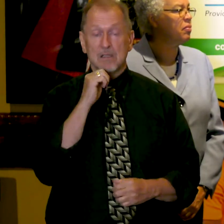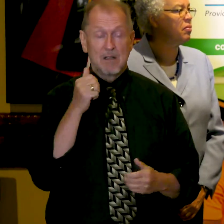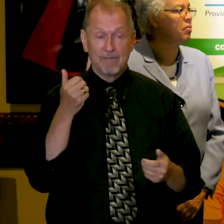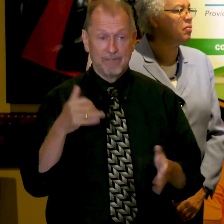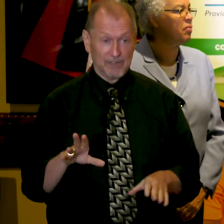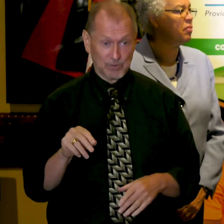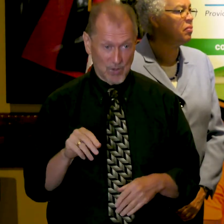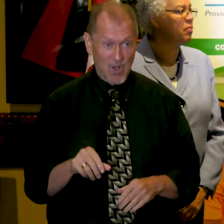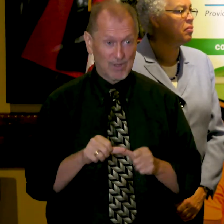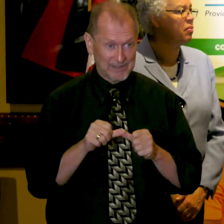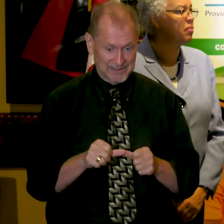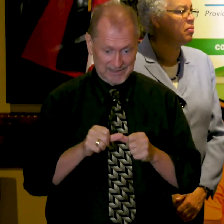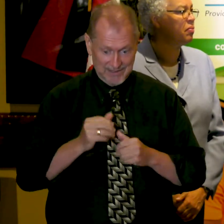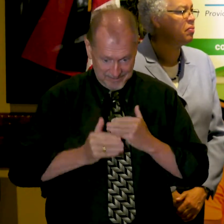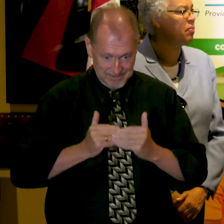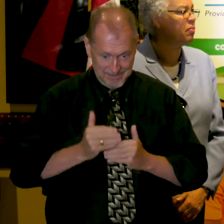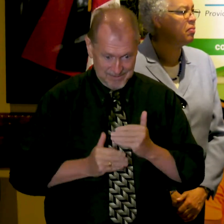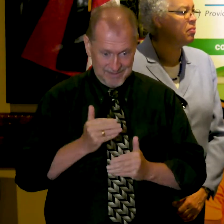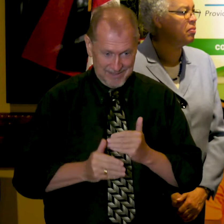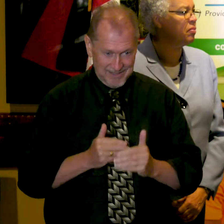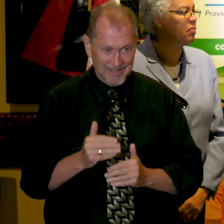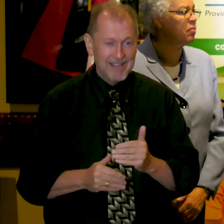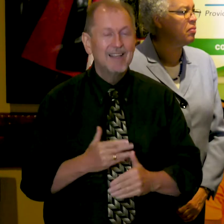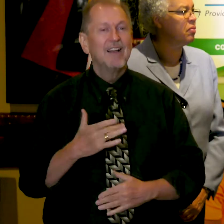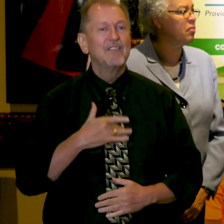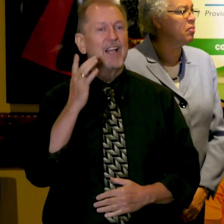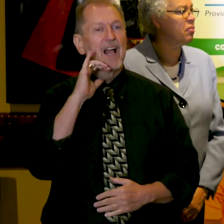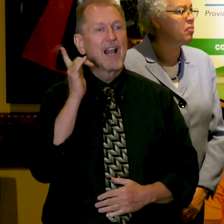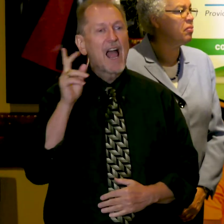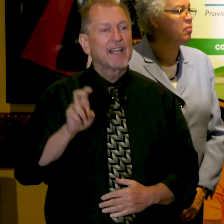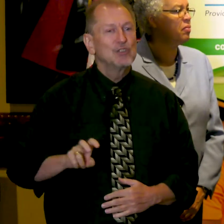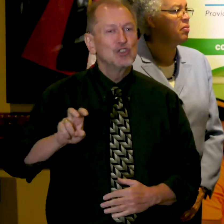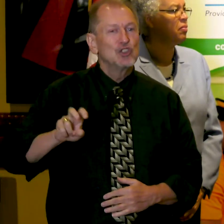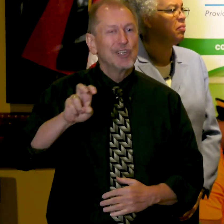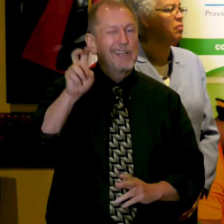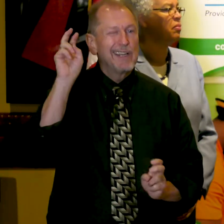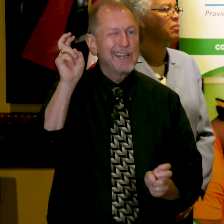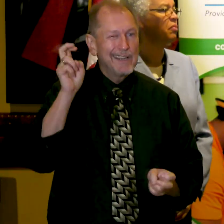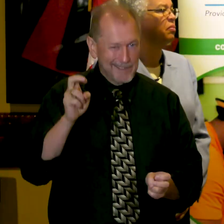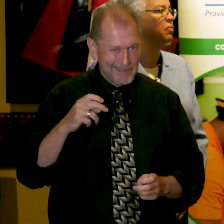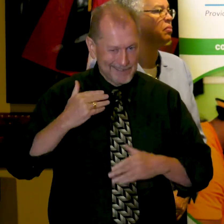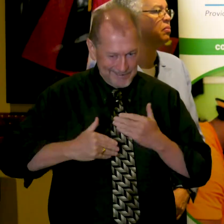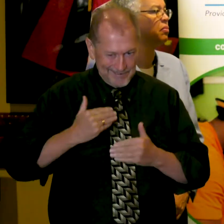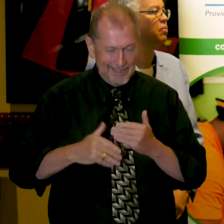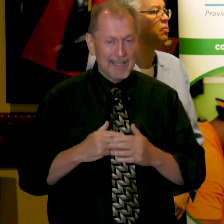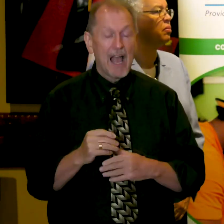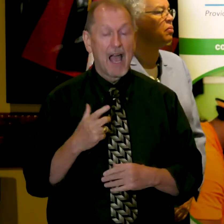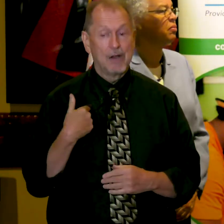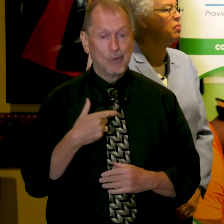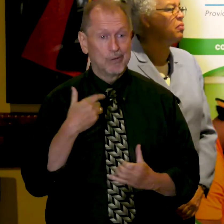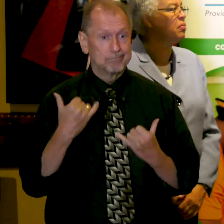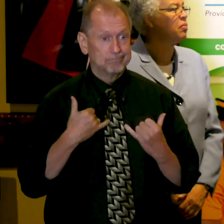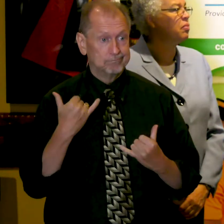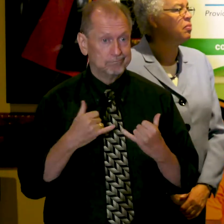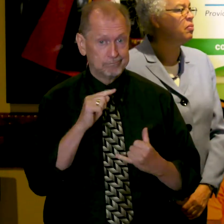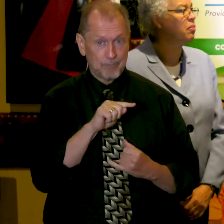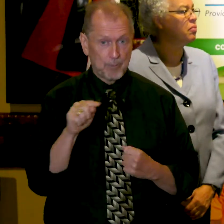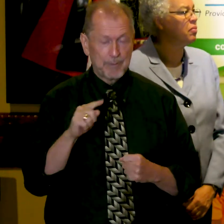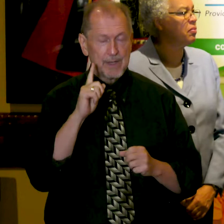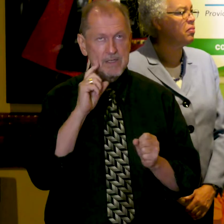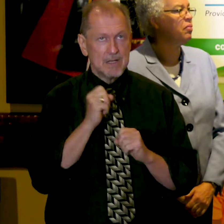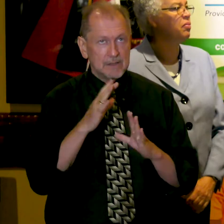that Irene Scheer, my deputy, has been on many, many, many calls with each of you, reimagining,